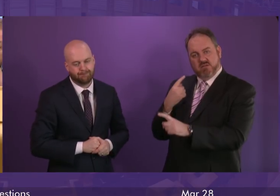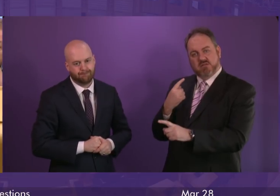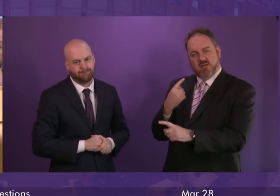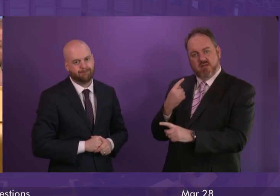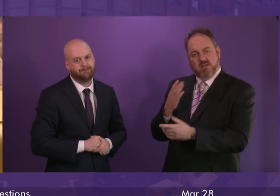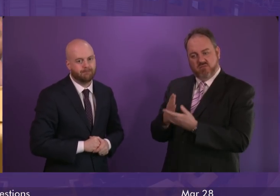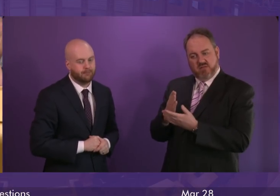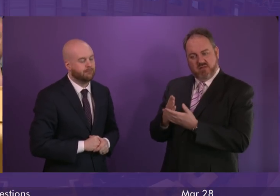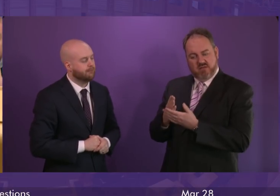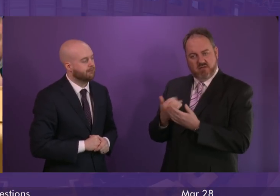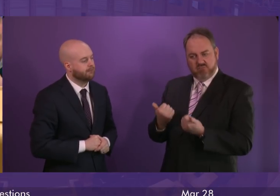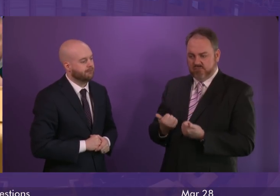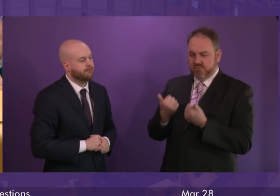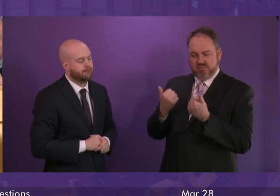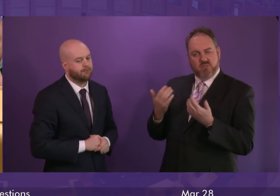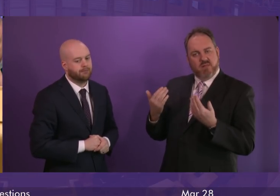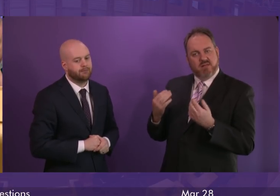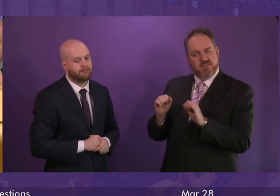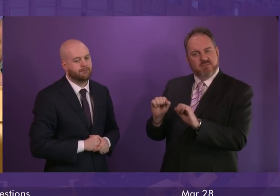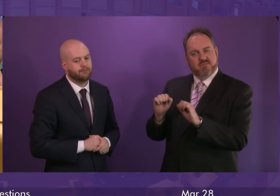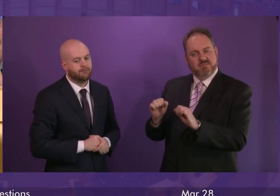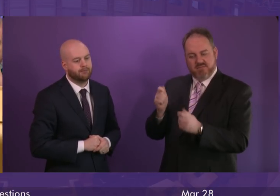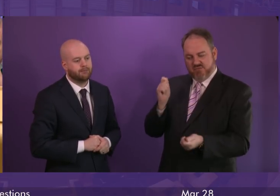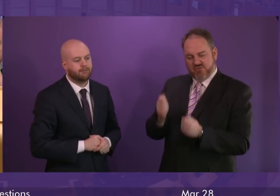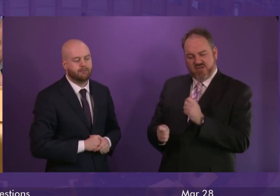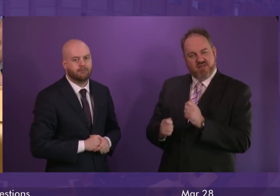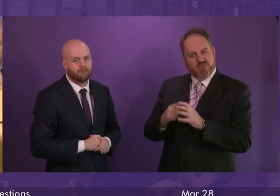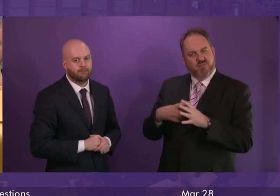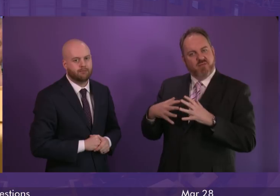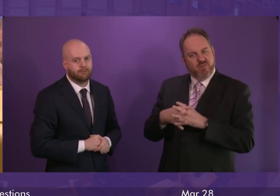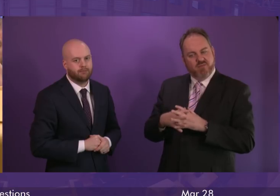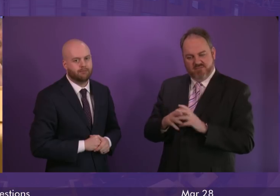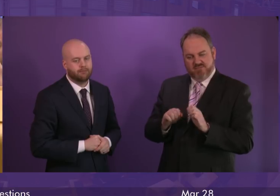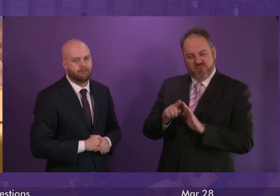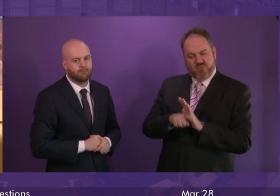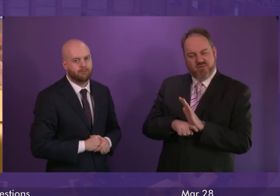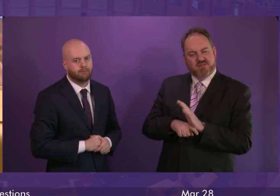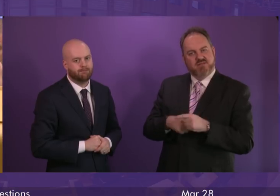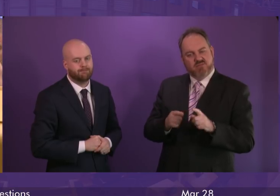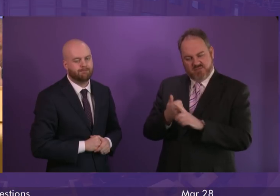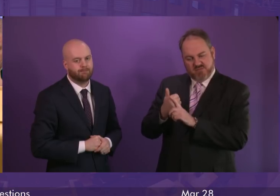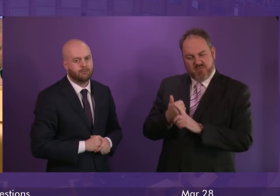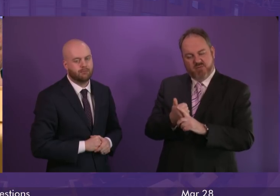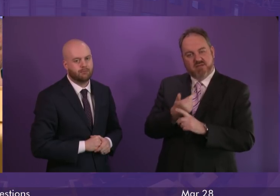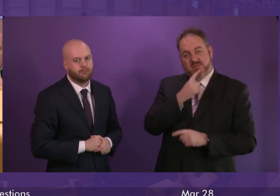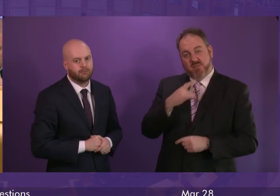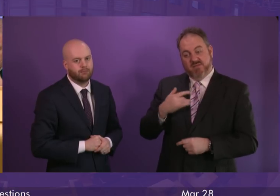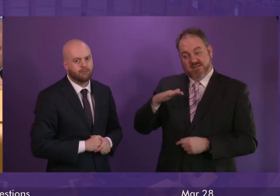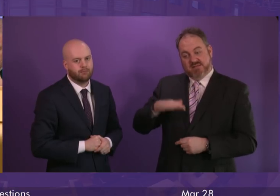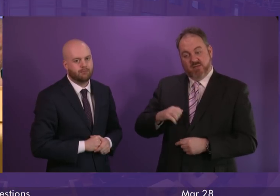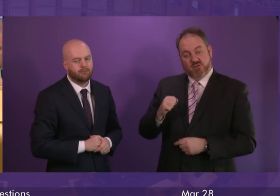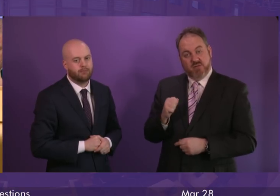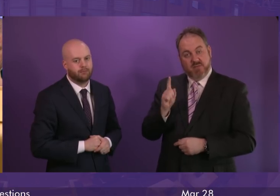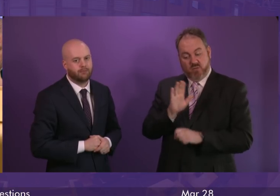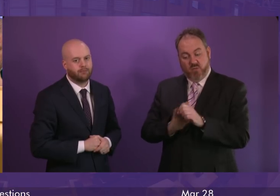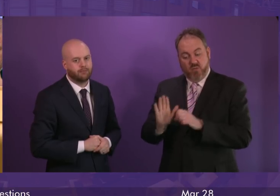of welcome the expansion and step change in the provision in personal care with the benefit not only to those in the south of Scotland who require care, but